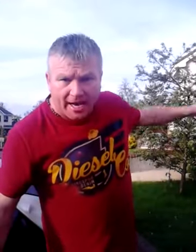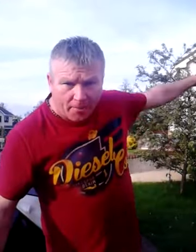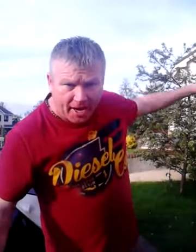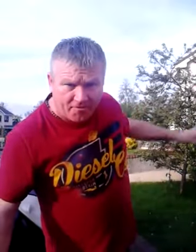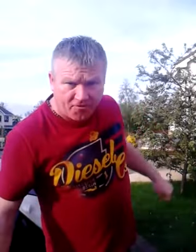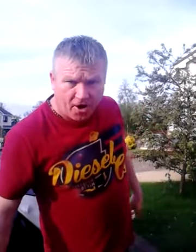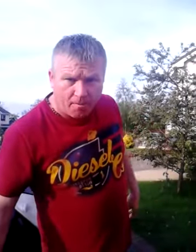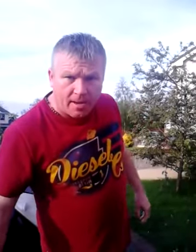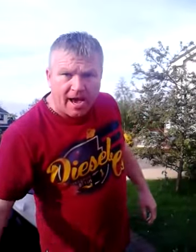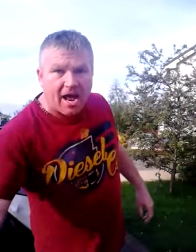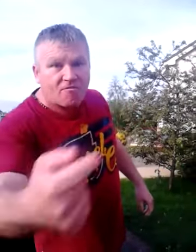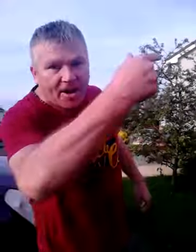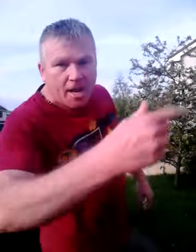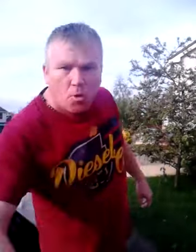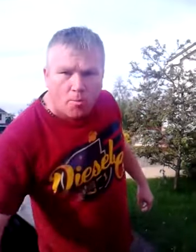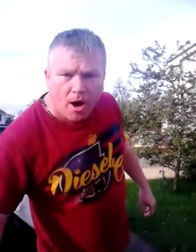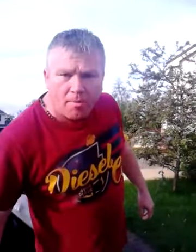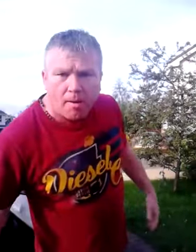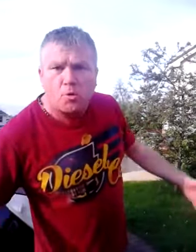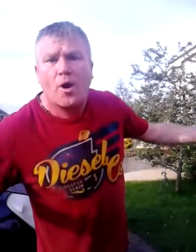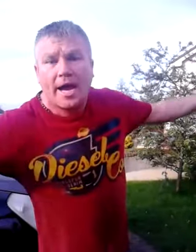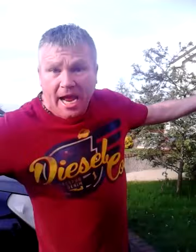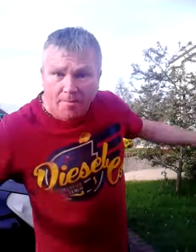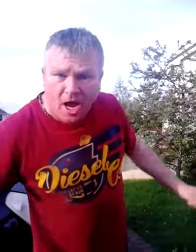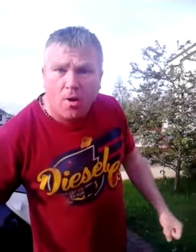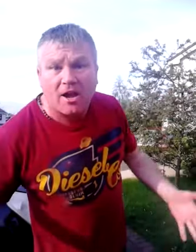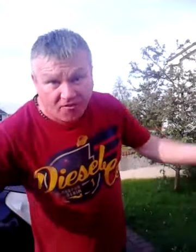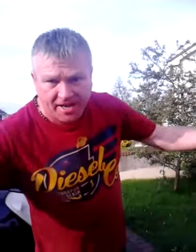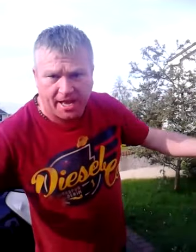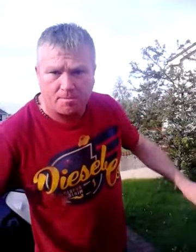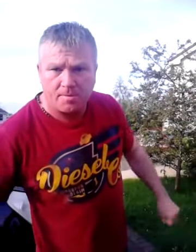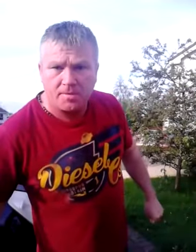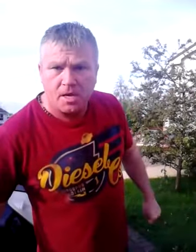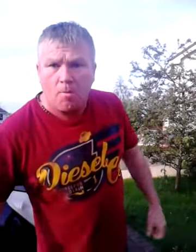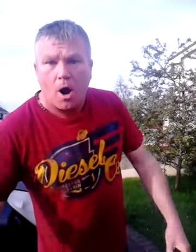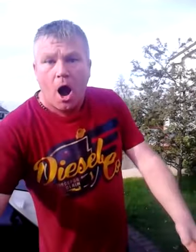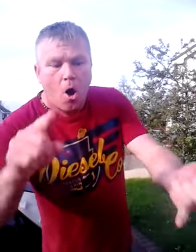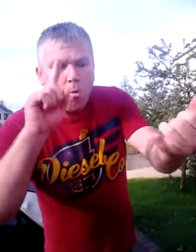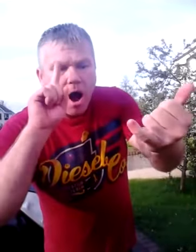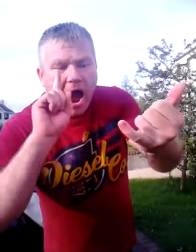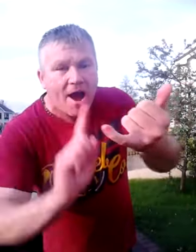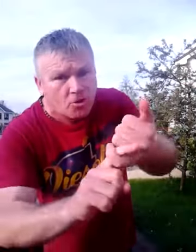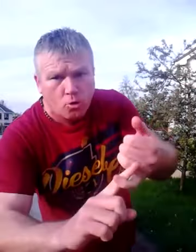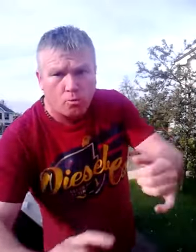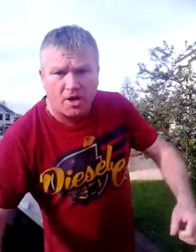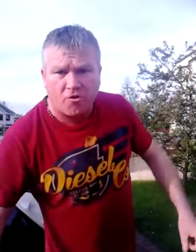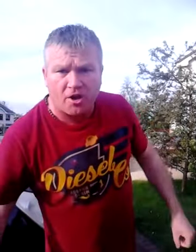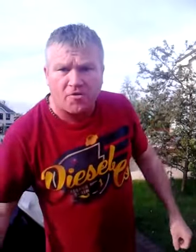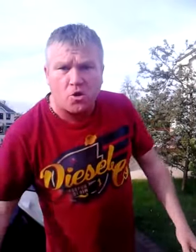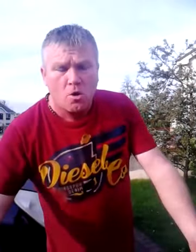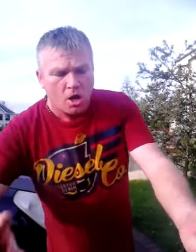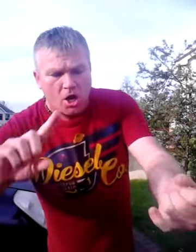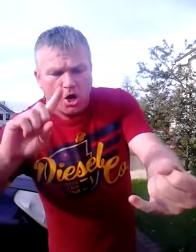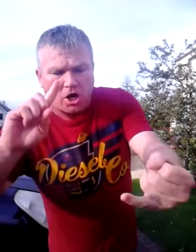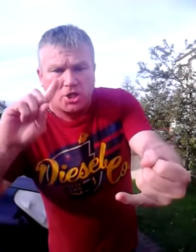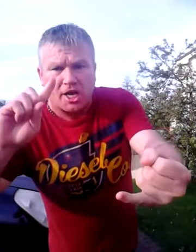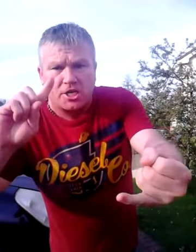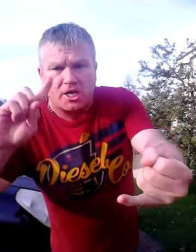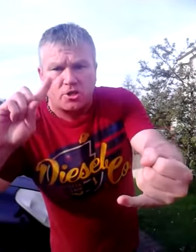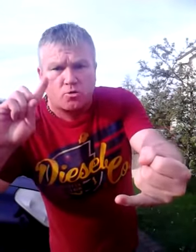I hand the paper for him, I'll fight him no problem. The way I am now, I'll fight him. But I have to do a bit of training for you, because it's a